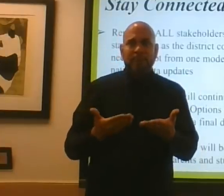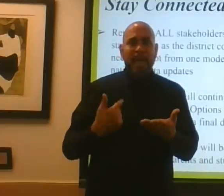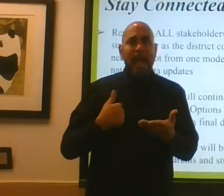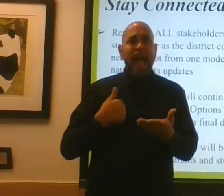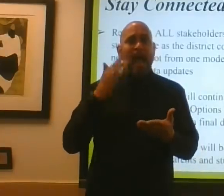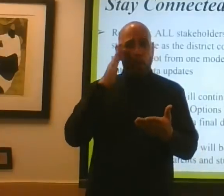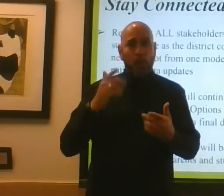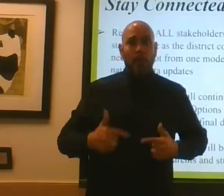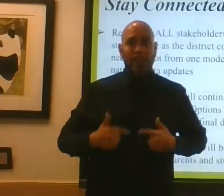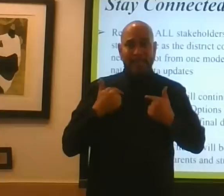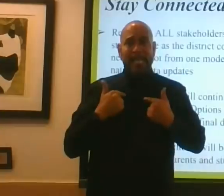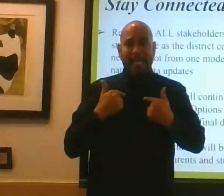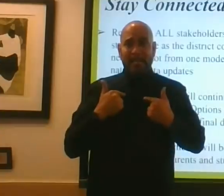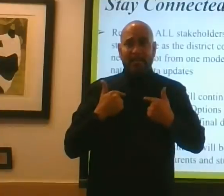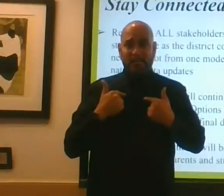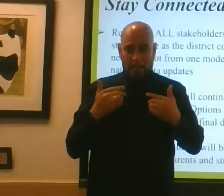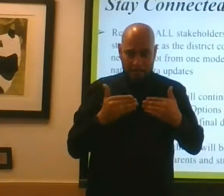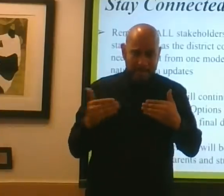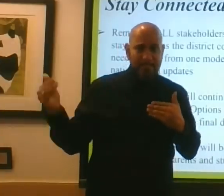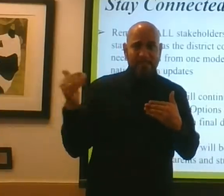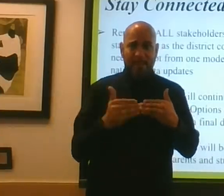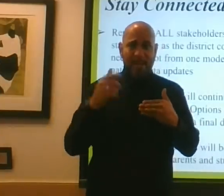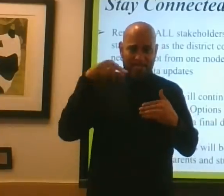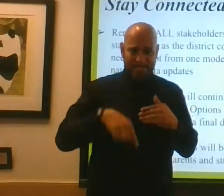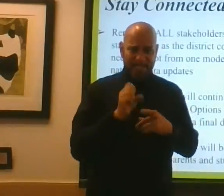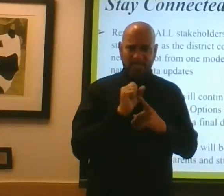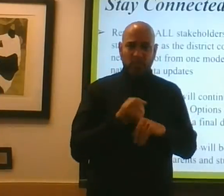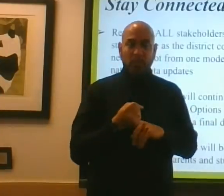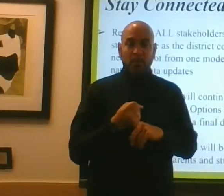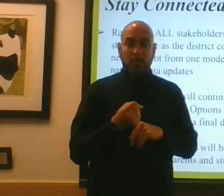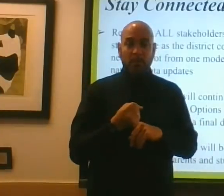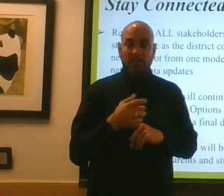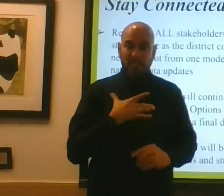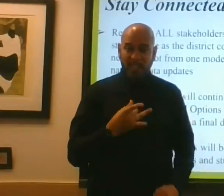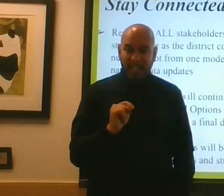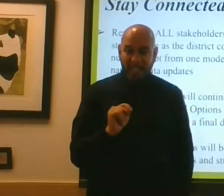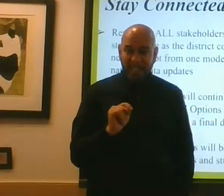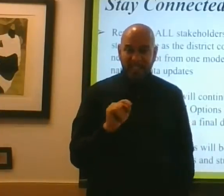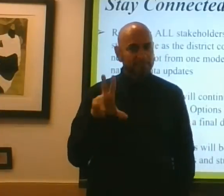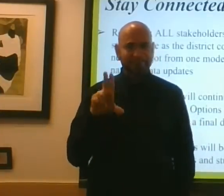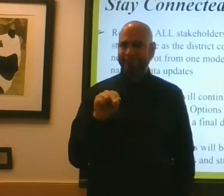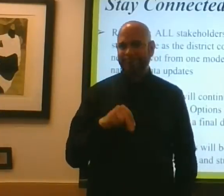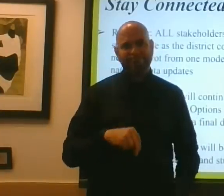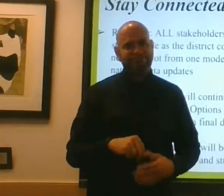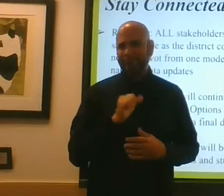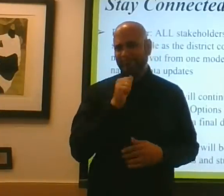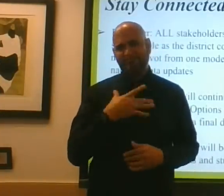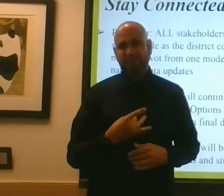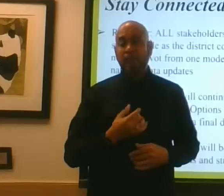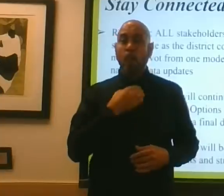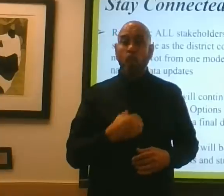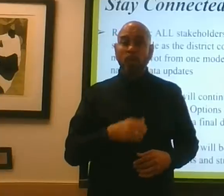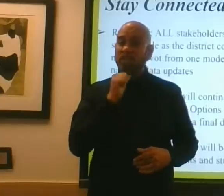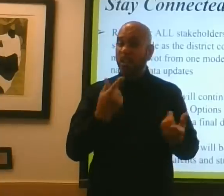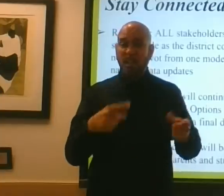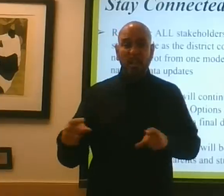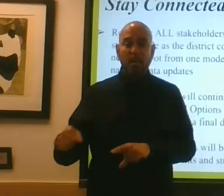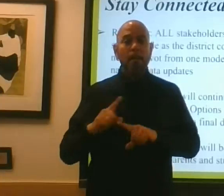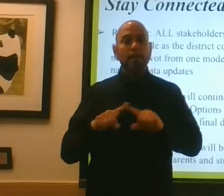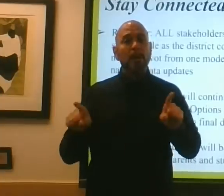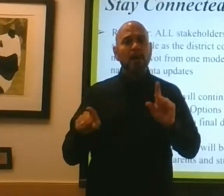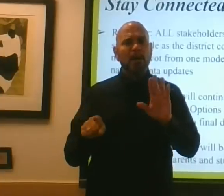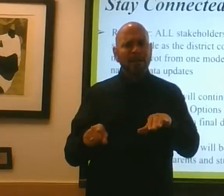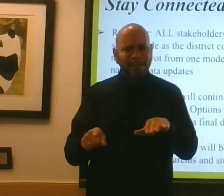I'm going to live beyond this situation. No, we don't like it. We wish it didn't occur. But